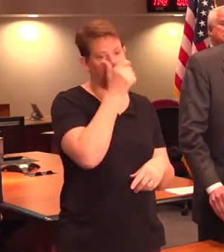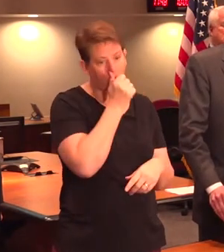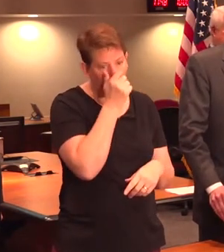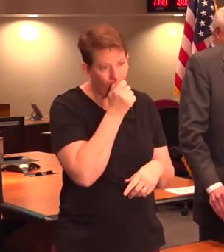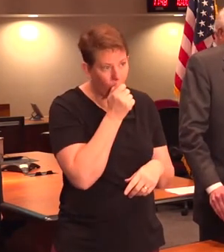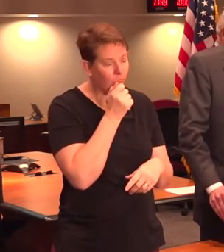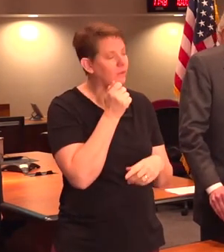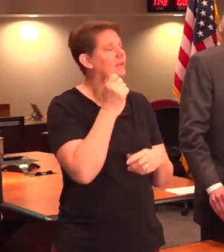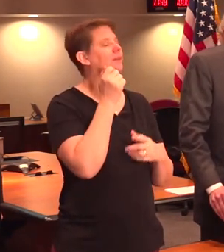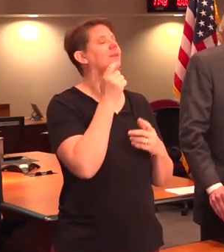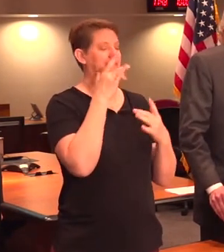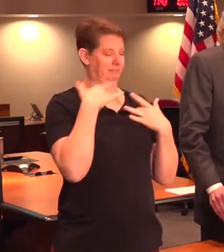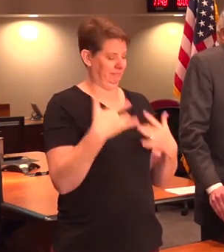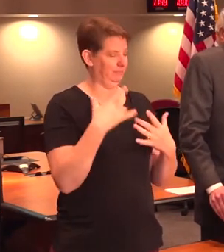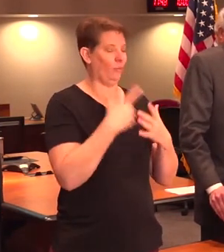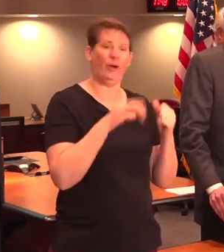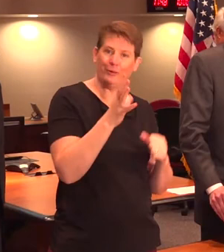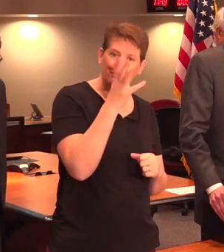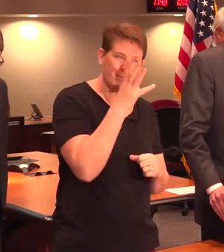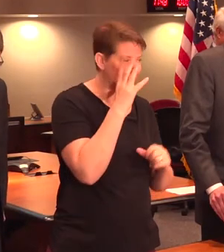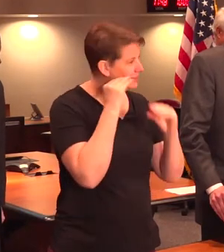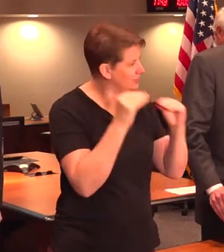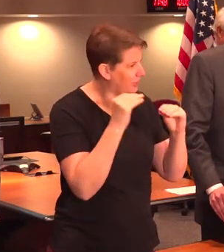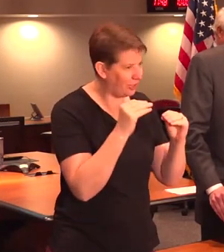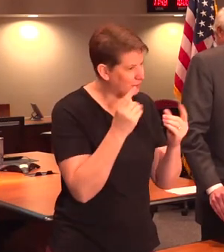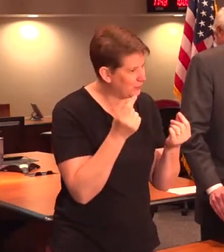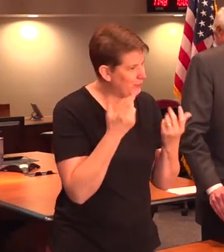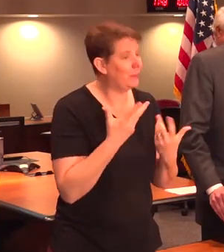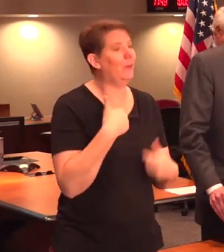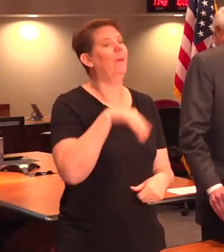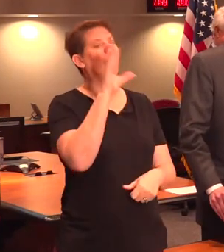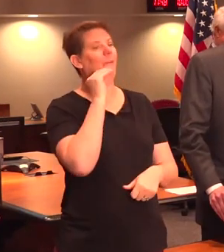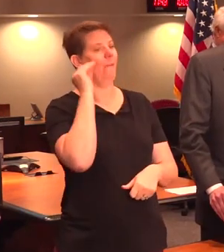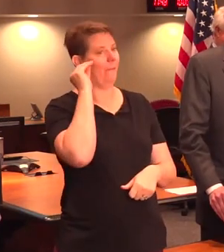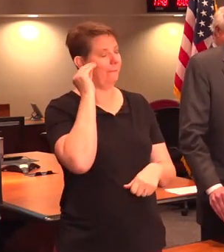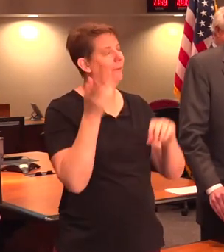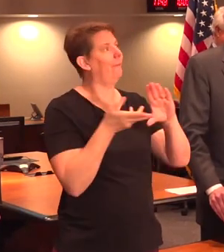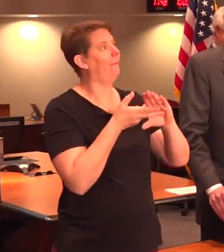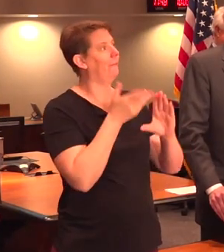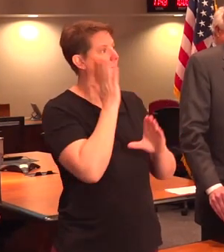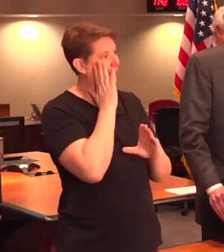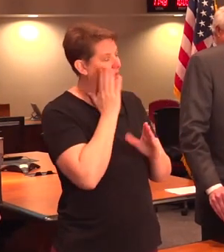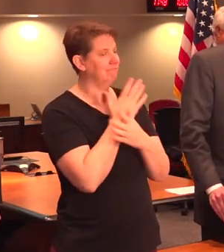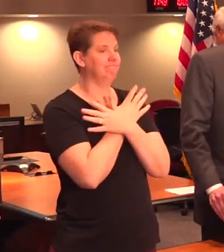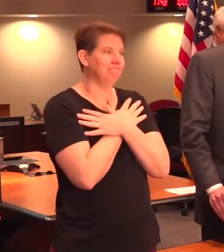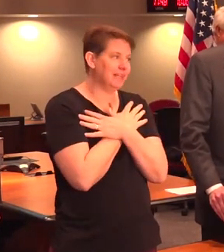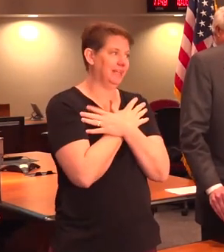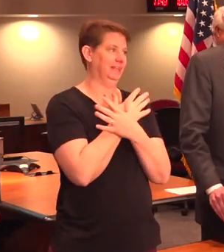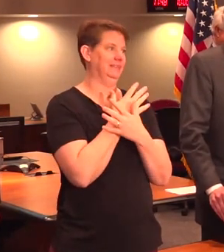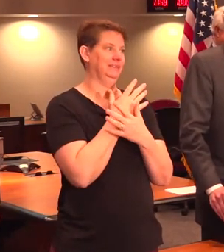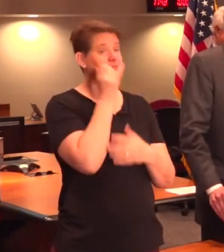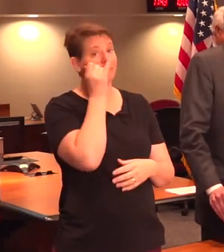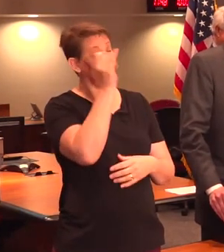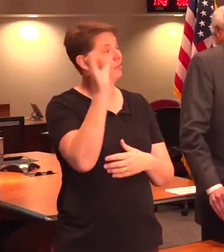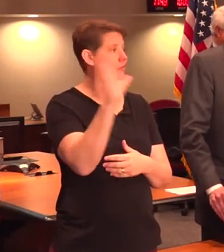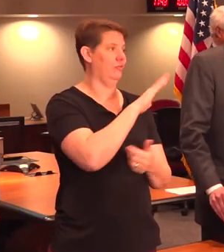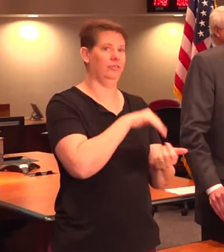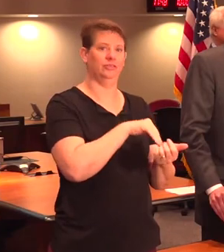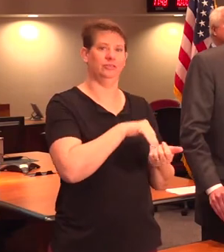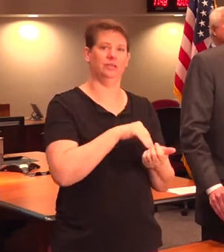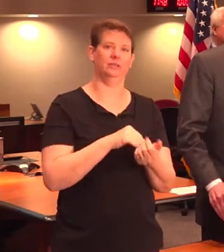what you do when you always do. Do what mommy told you is go home, go to bed, take it easy, and call it a doctor.